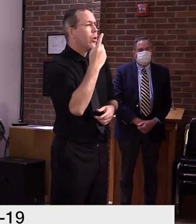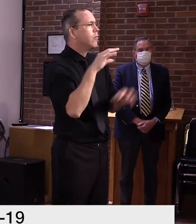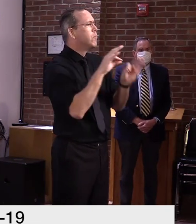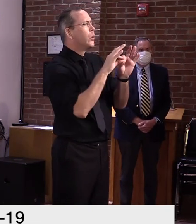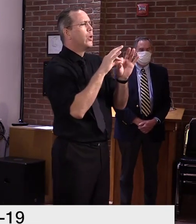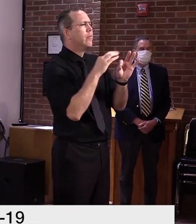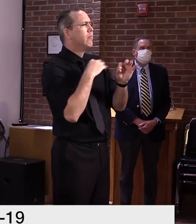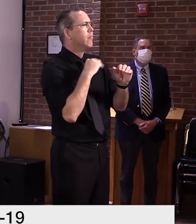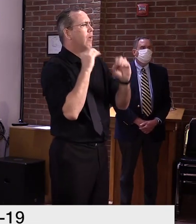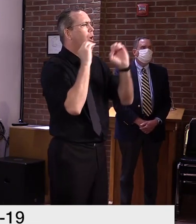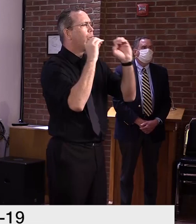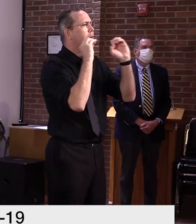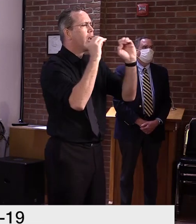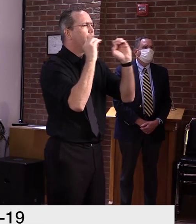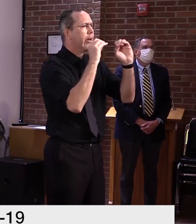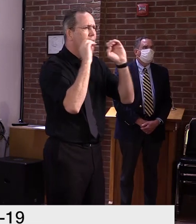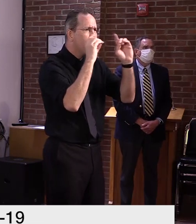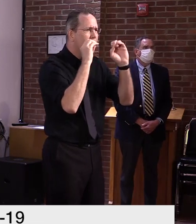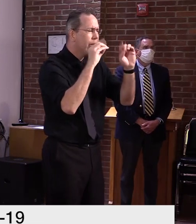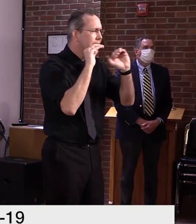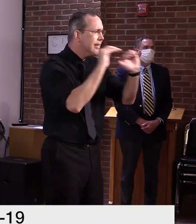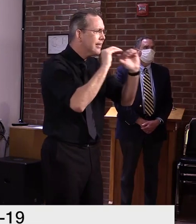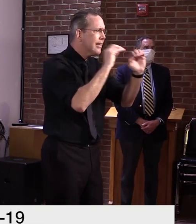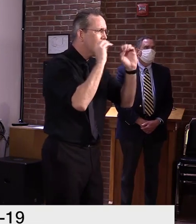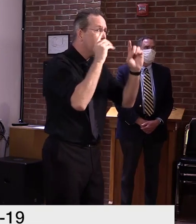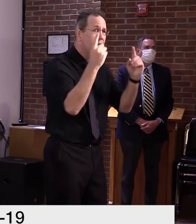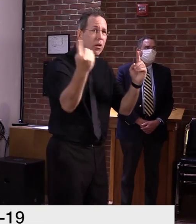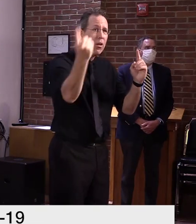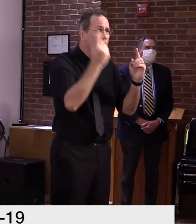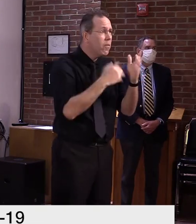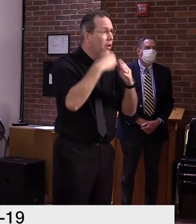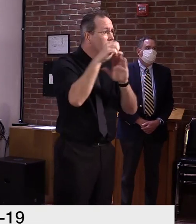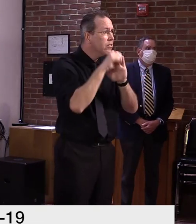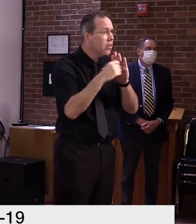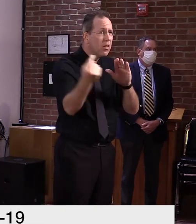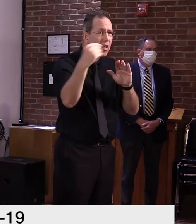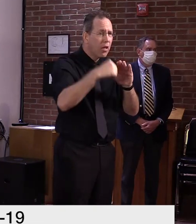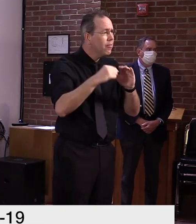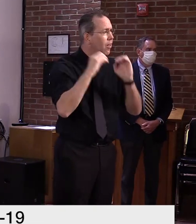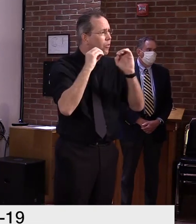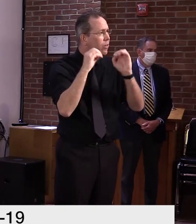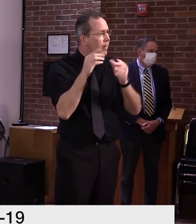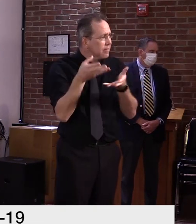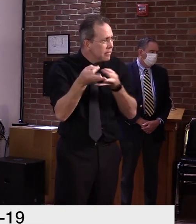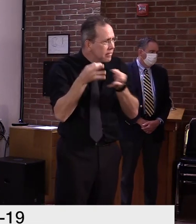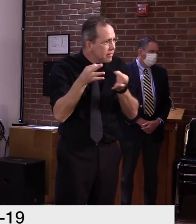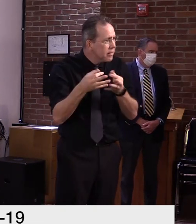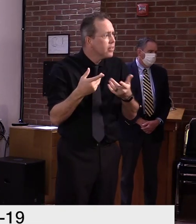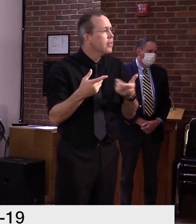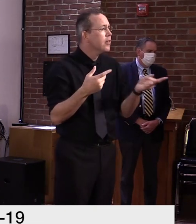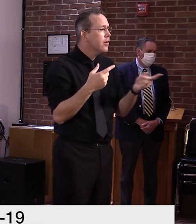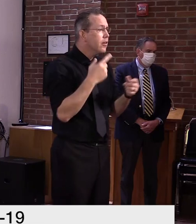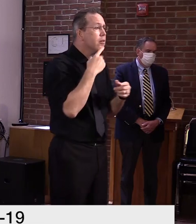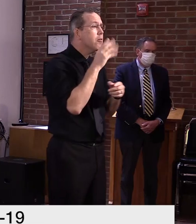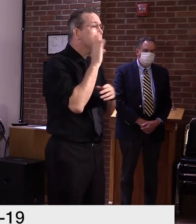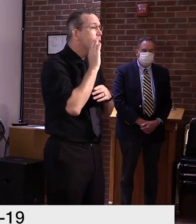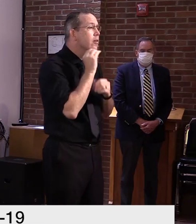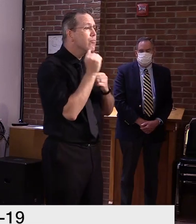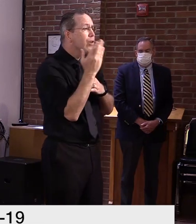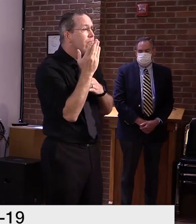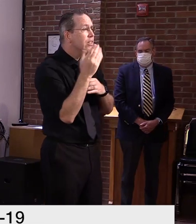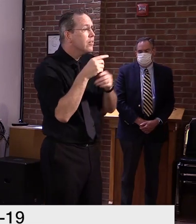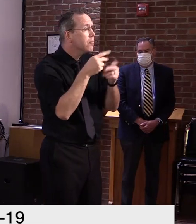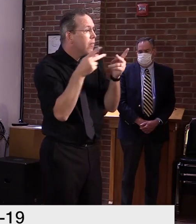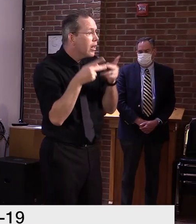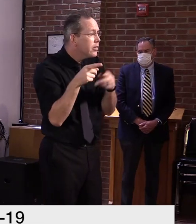educating those large national platforms like Airbnb and VRBO, but also by educating